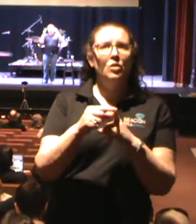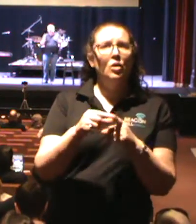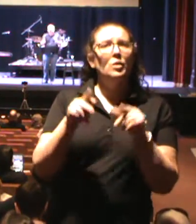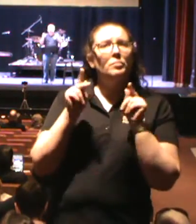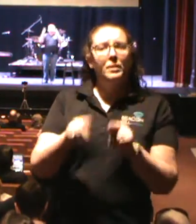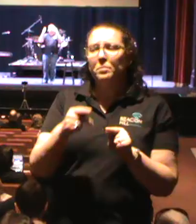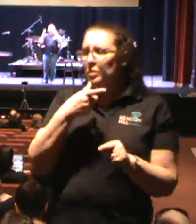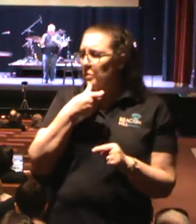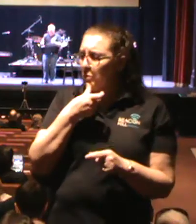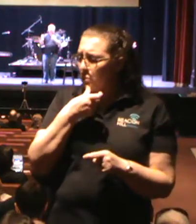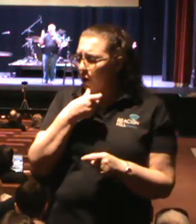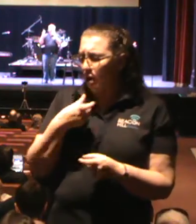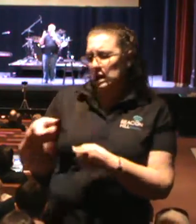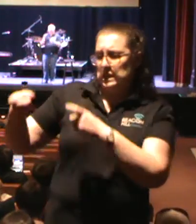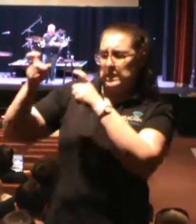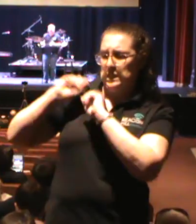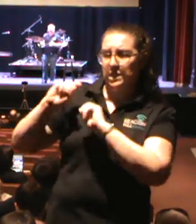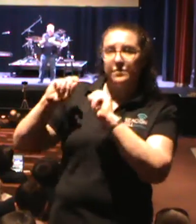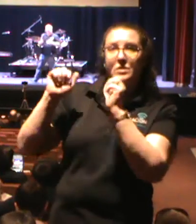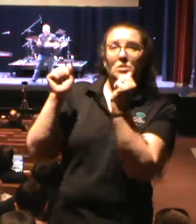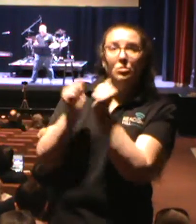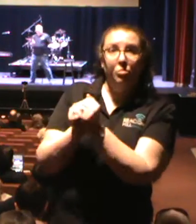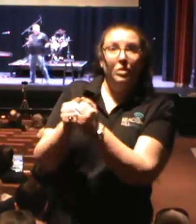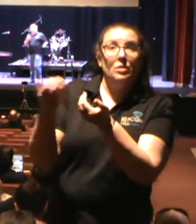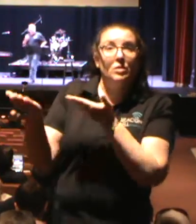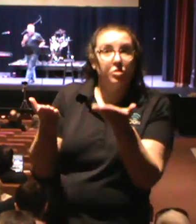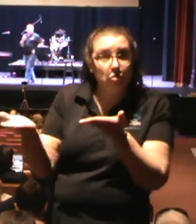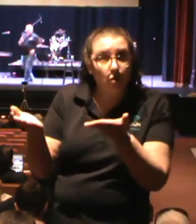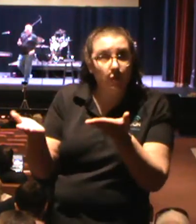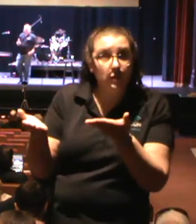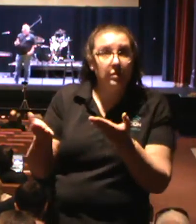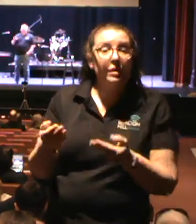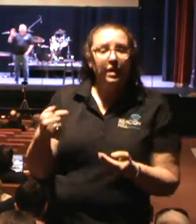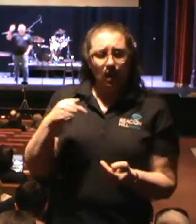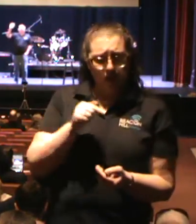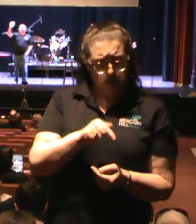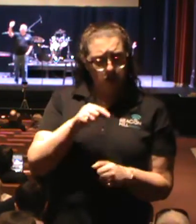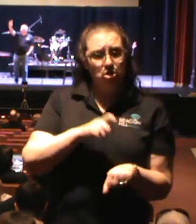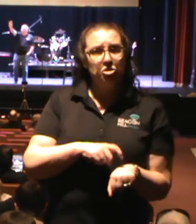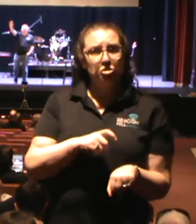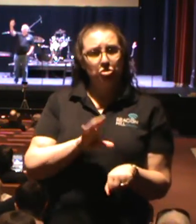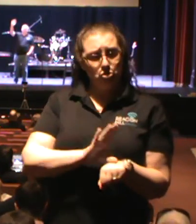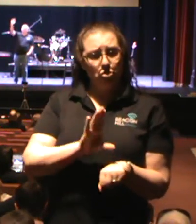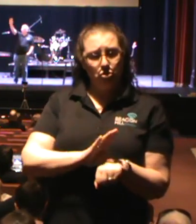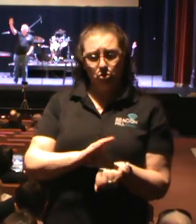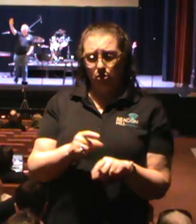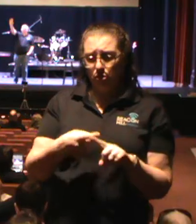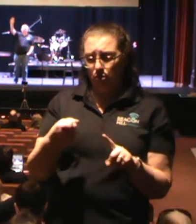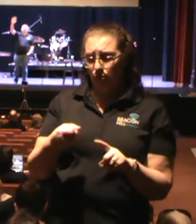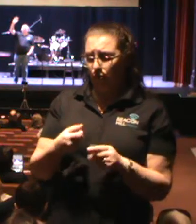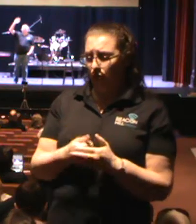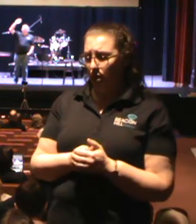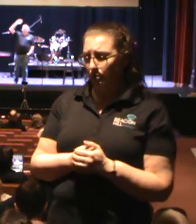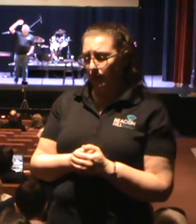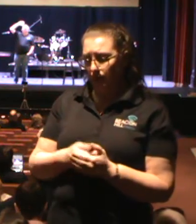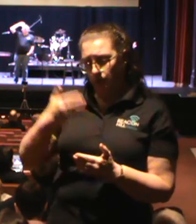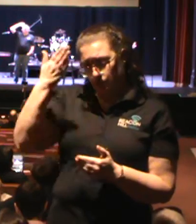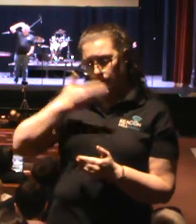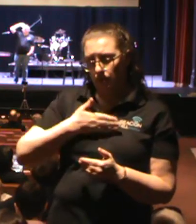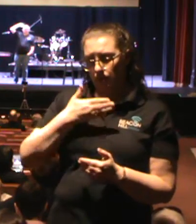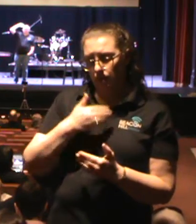the spiritual gift of service. And I think about at this church, like from the front, we have David Huff who,